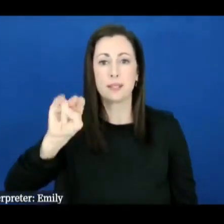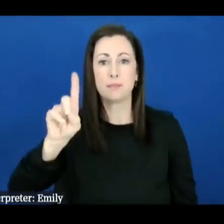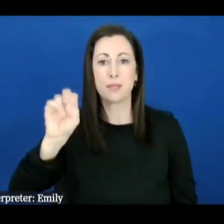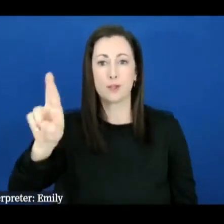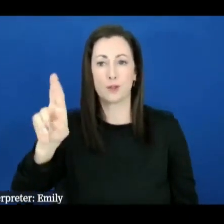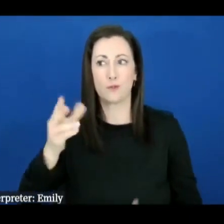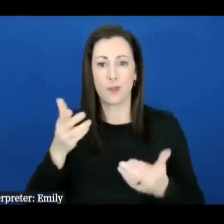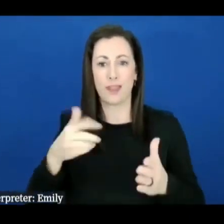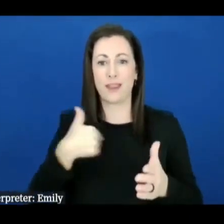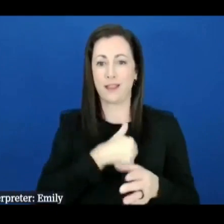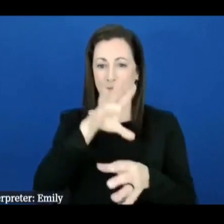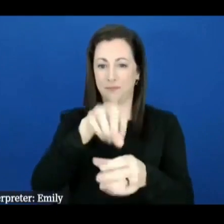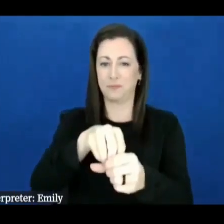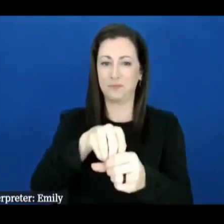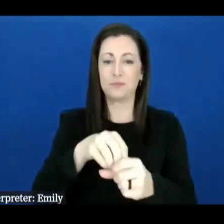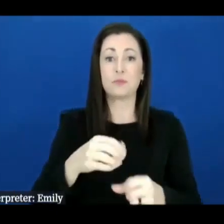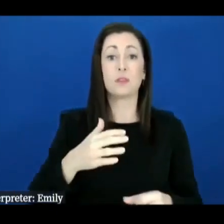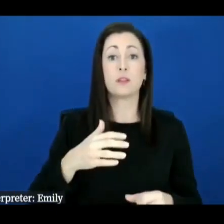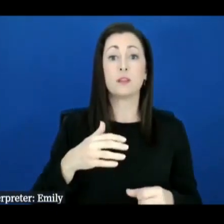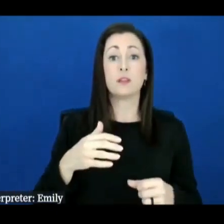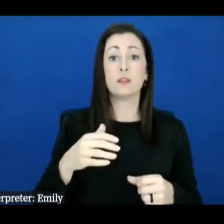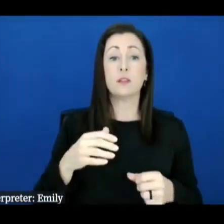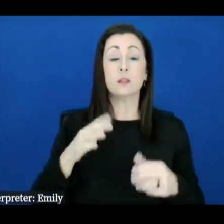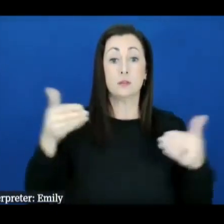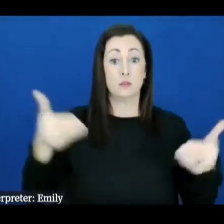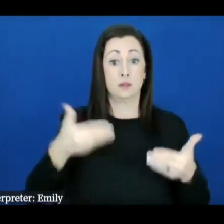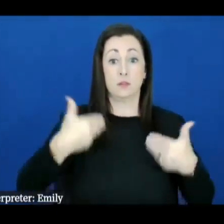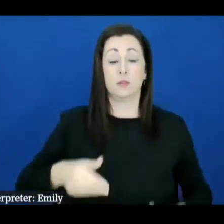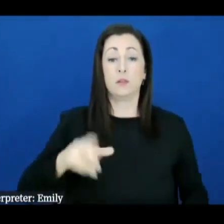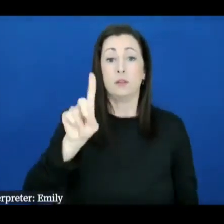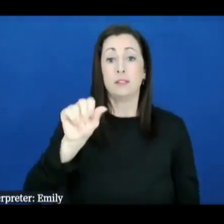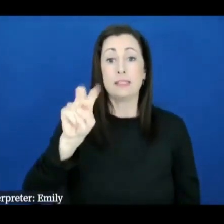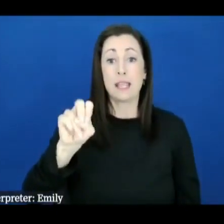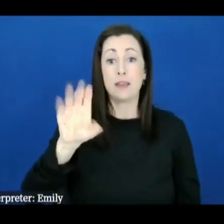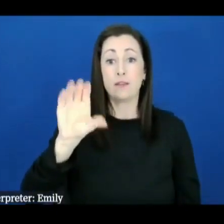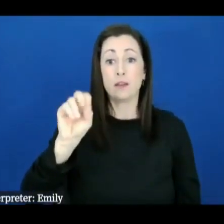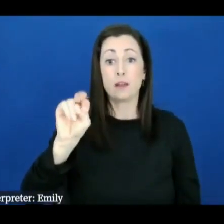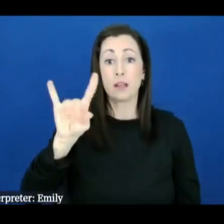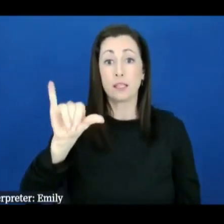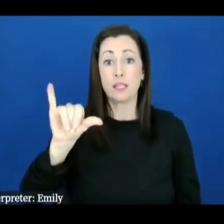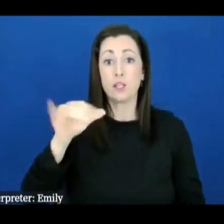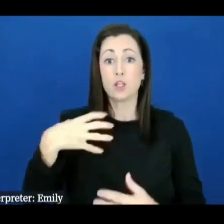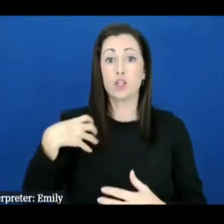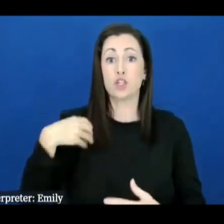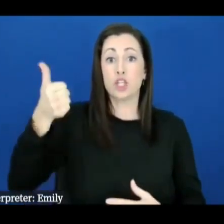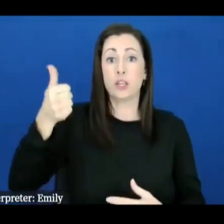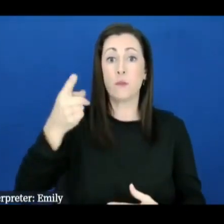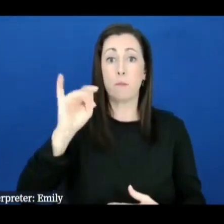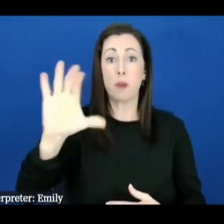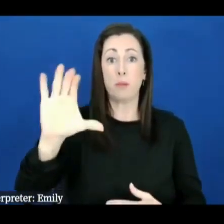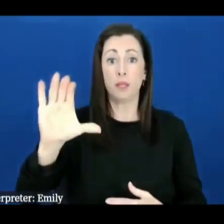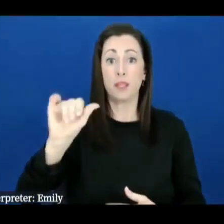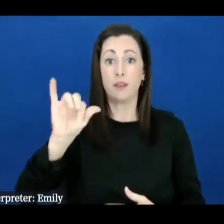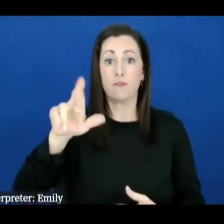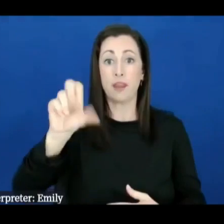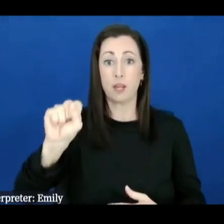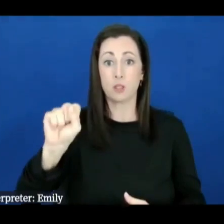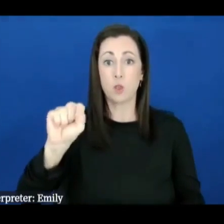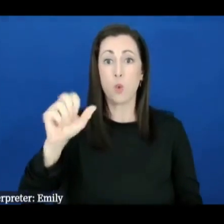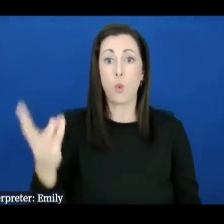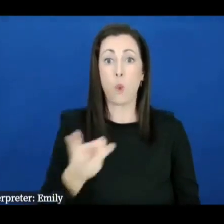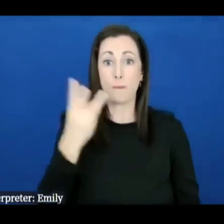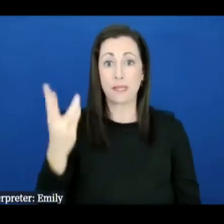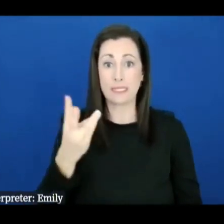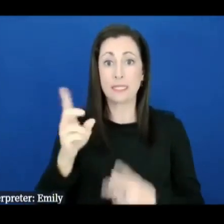I don't know my name by way of introduction my name is Dave Connolly I am the Chief of Public Affairs for the Wilmington District at the U.S. Army Corps of